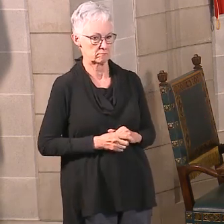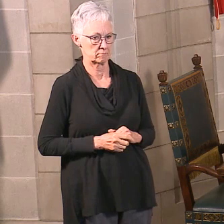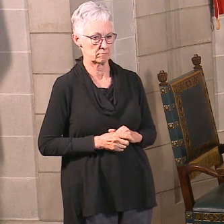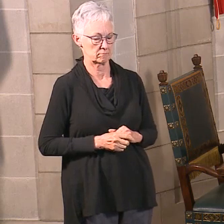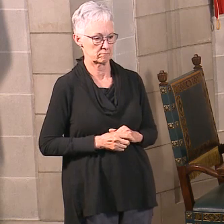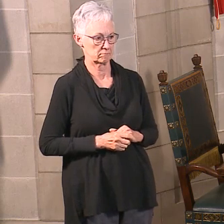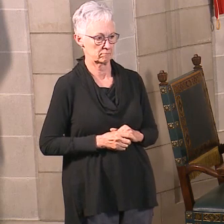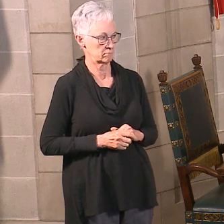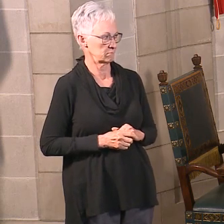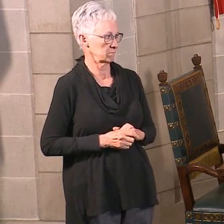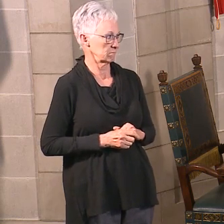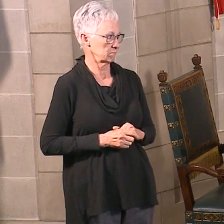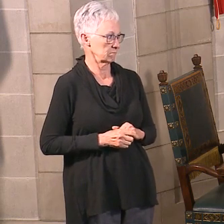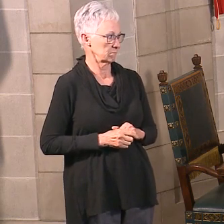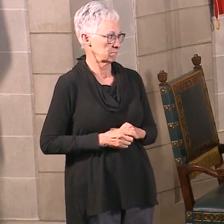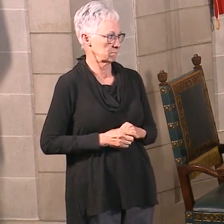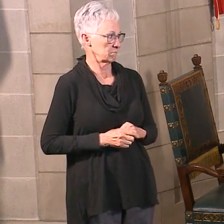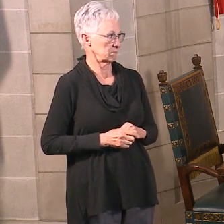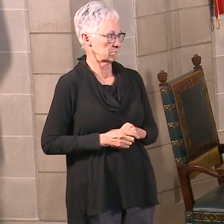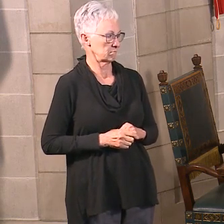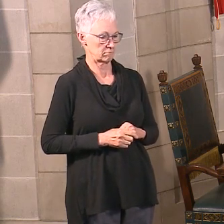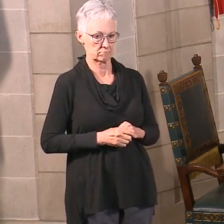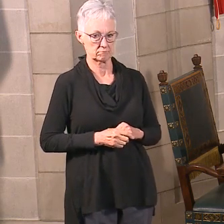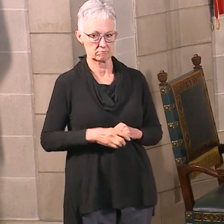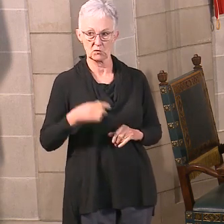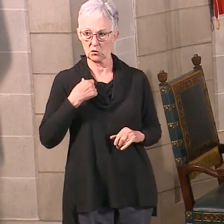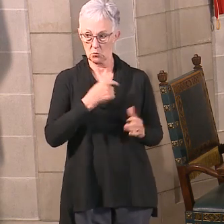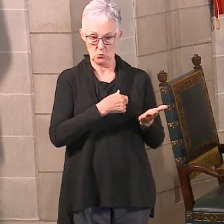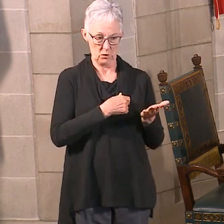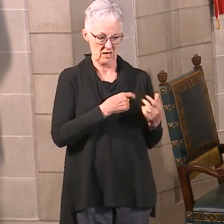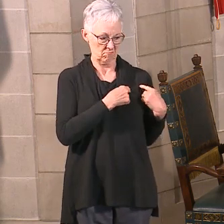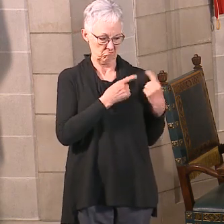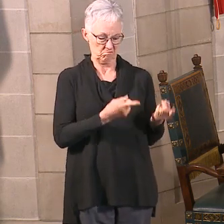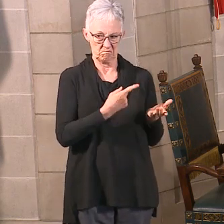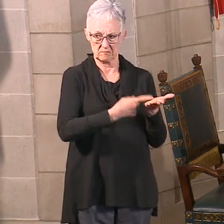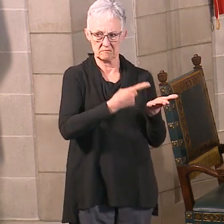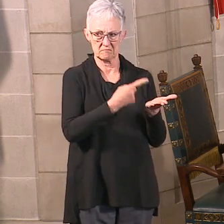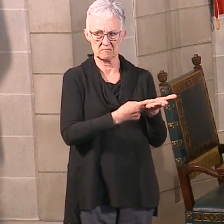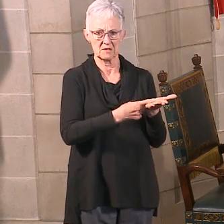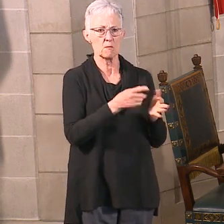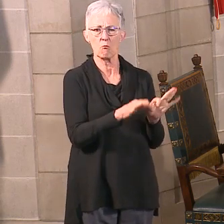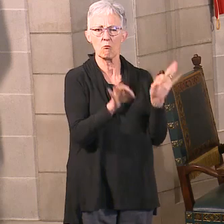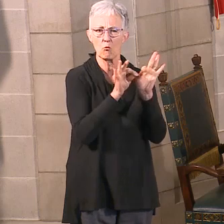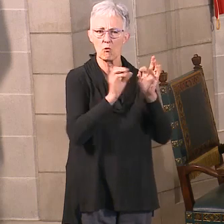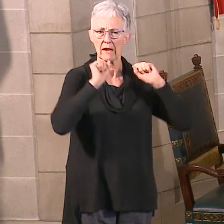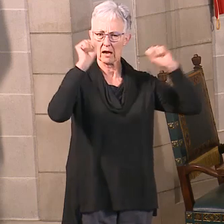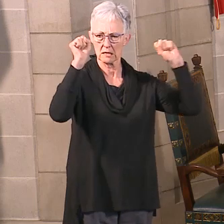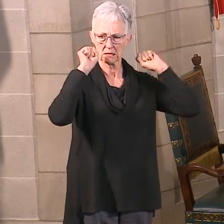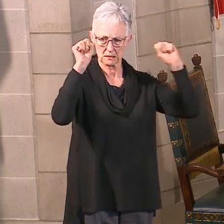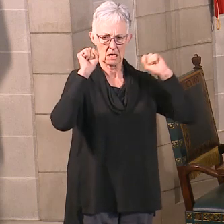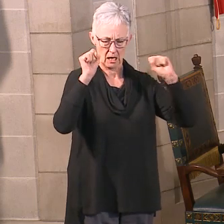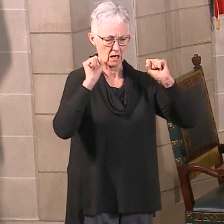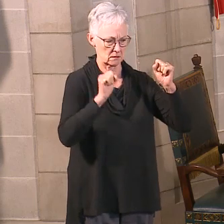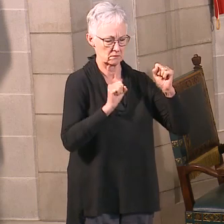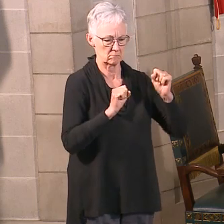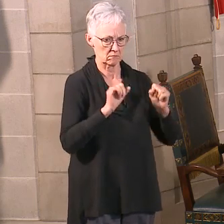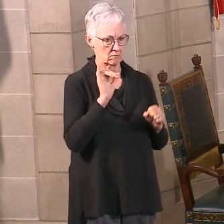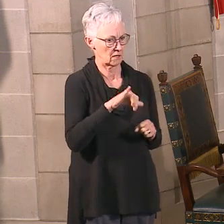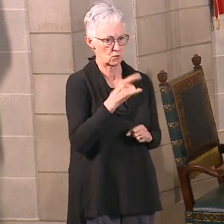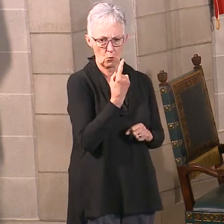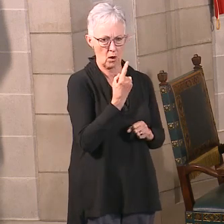Again, one of the things we talked about was exercising daily in our six rules. We've talked about stay home, stay healthy, stay connected.